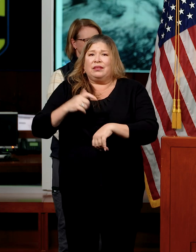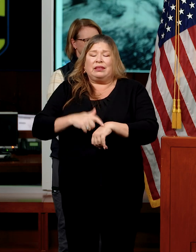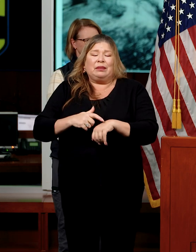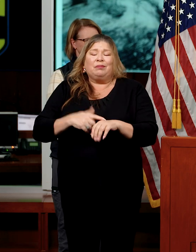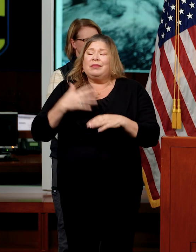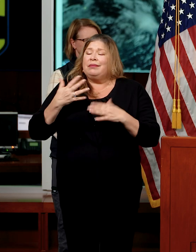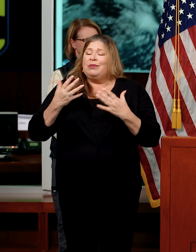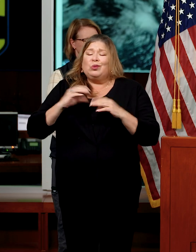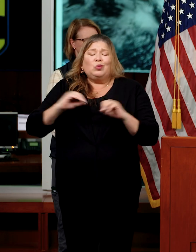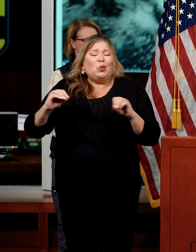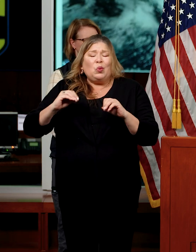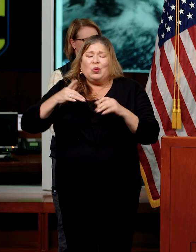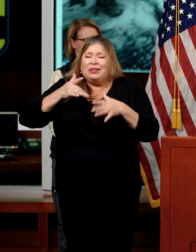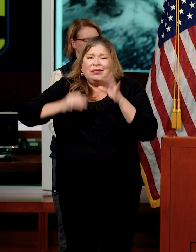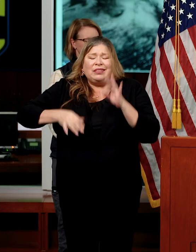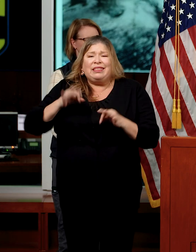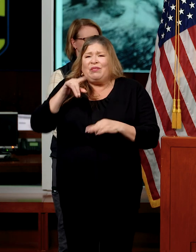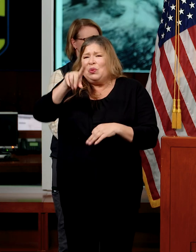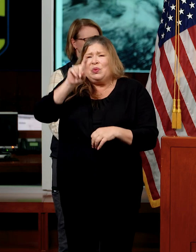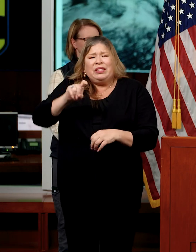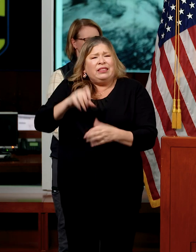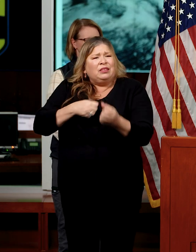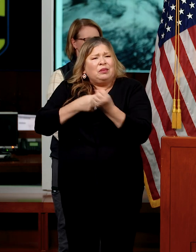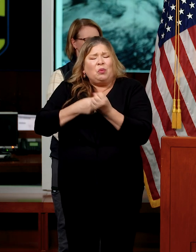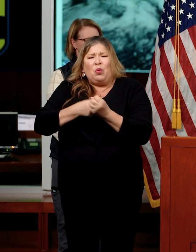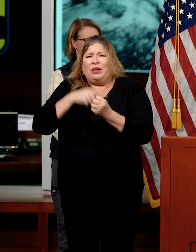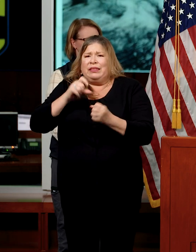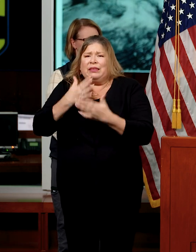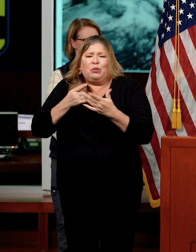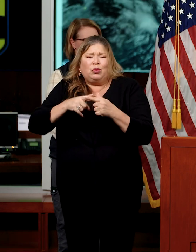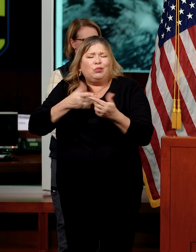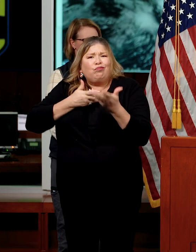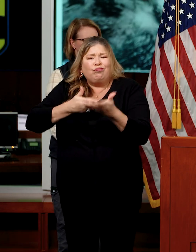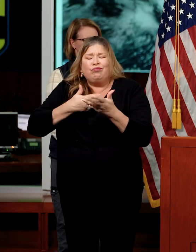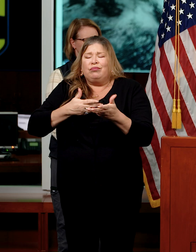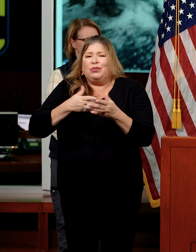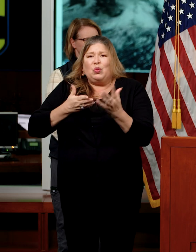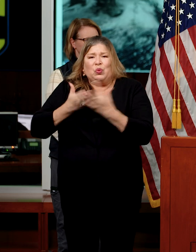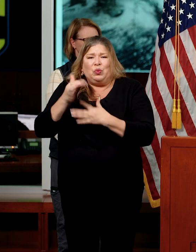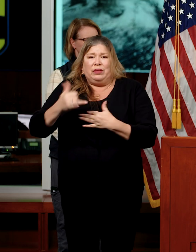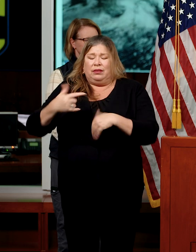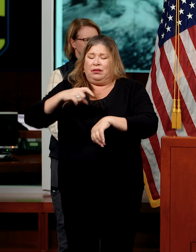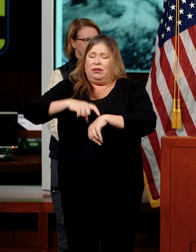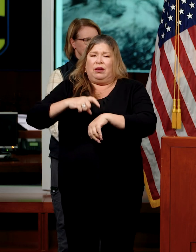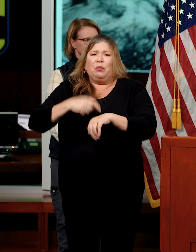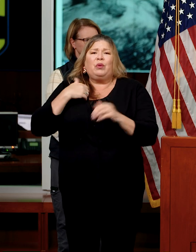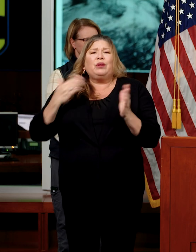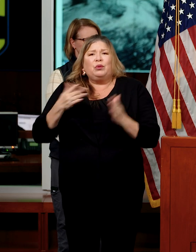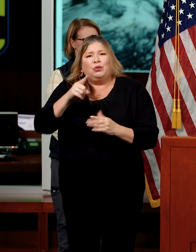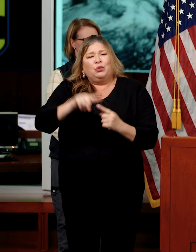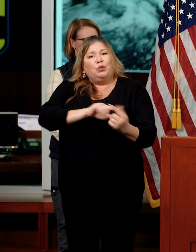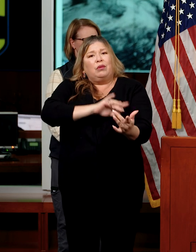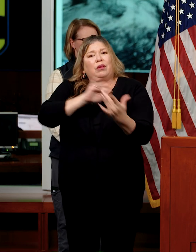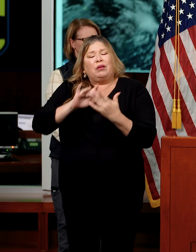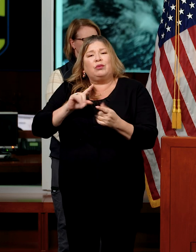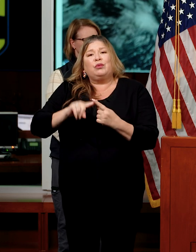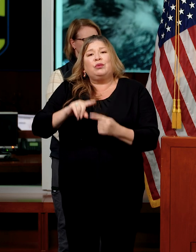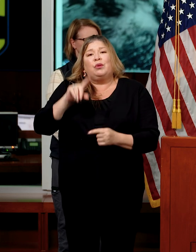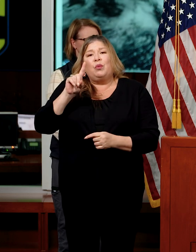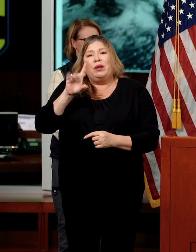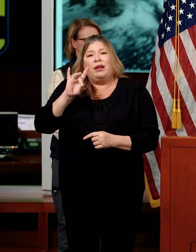judgment, if you need support or just someone else to talk to to help you through this experience, we encourage you to call 1